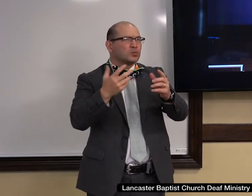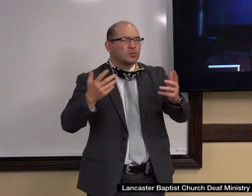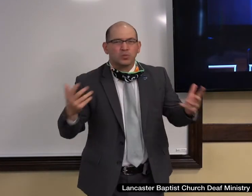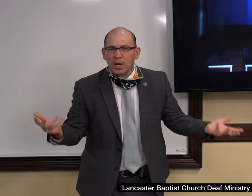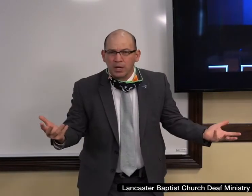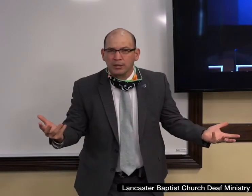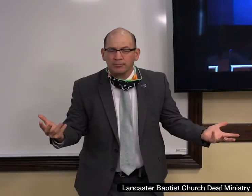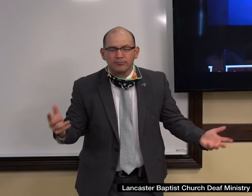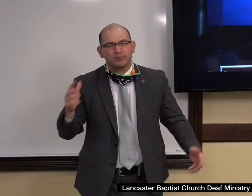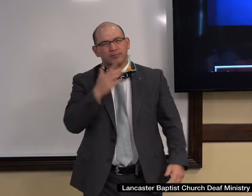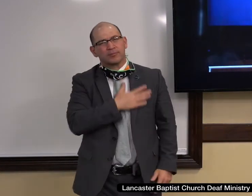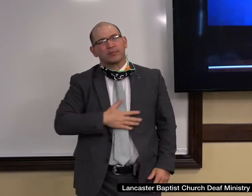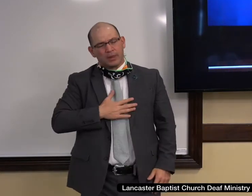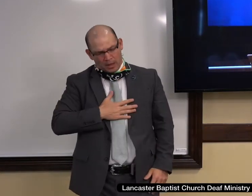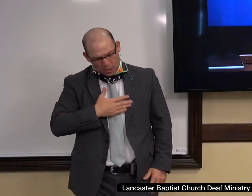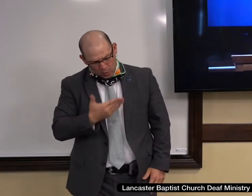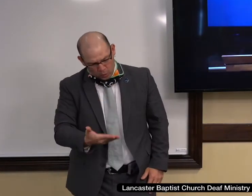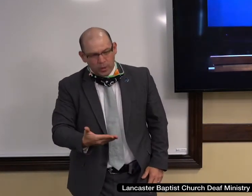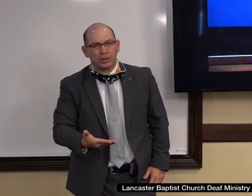be willing not to let me convince you.